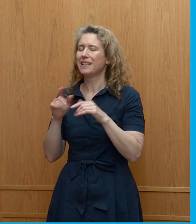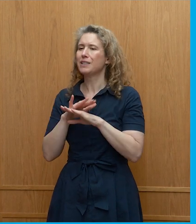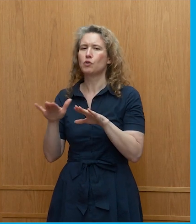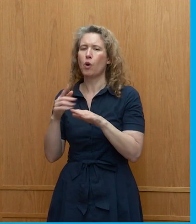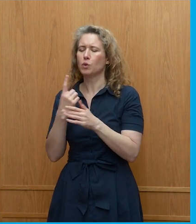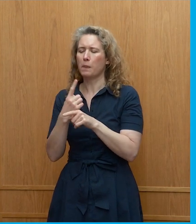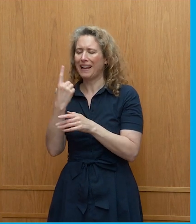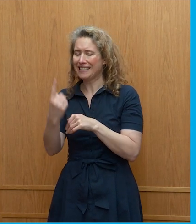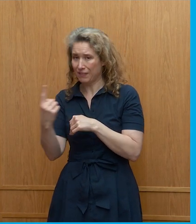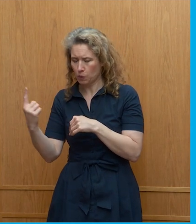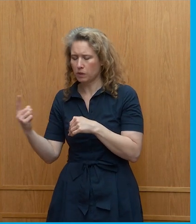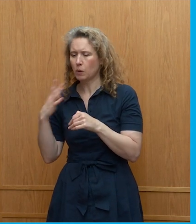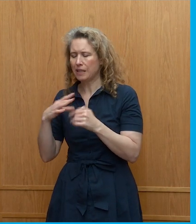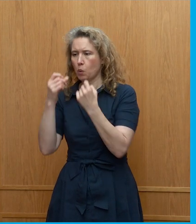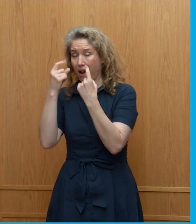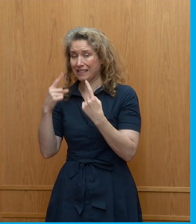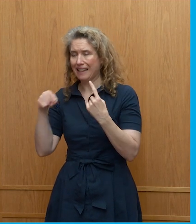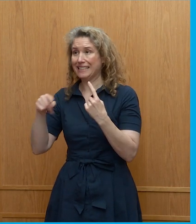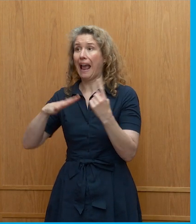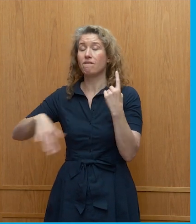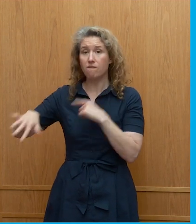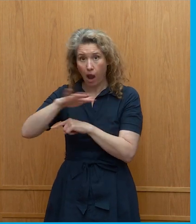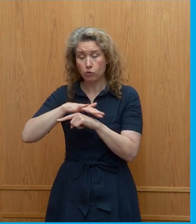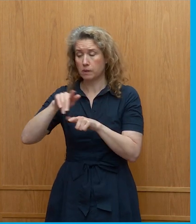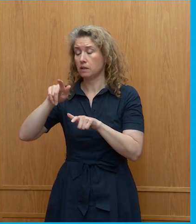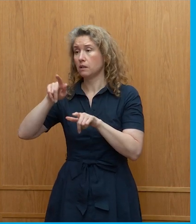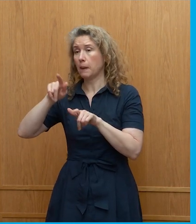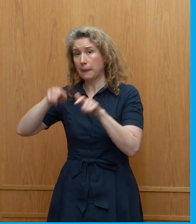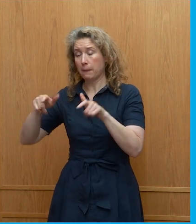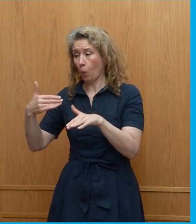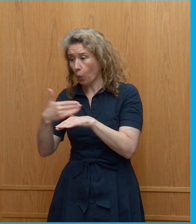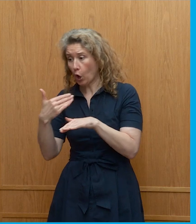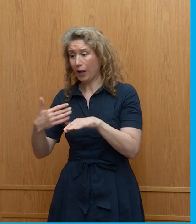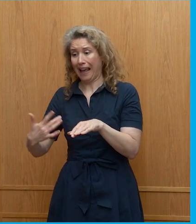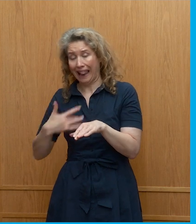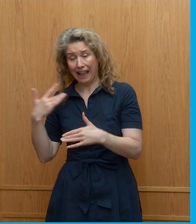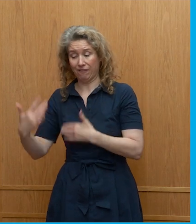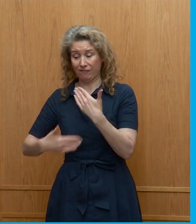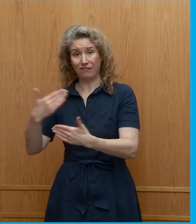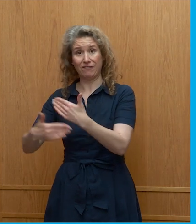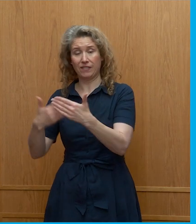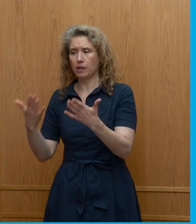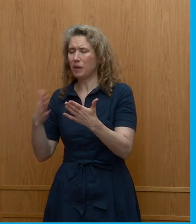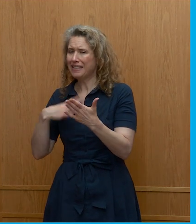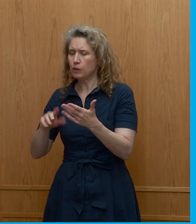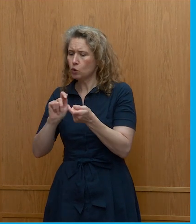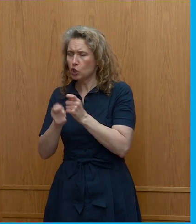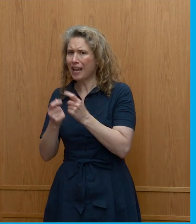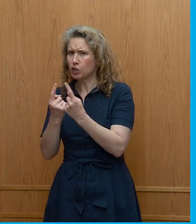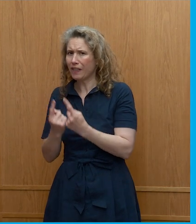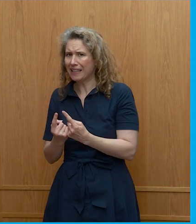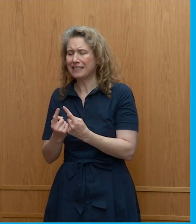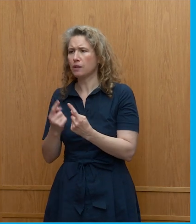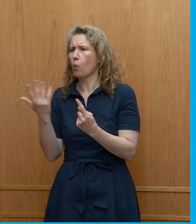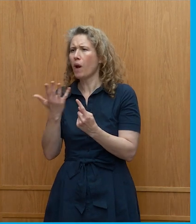individuals we have to understand this is an environment in which people work and live in and we have to start changing that and where's the